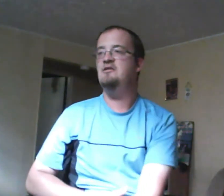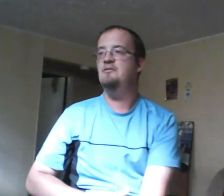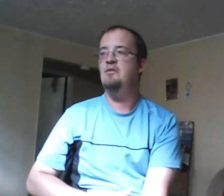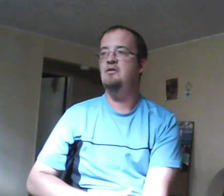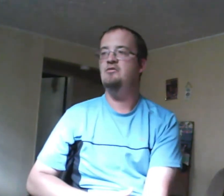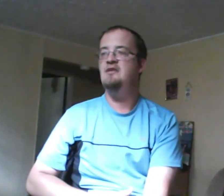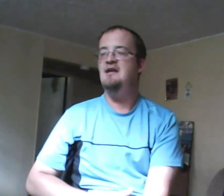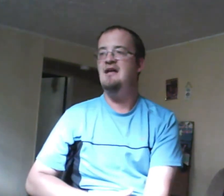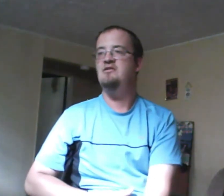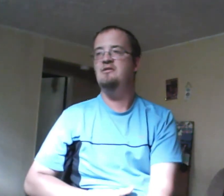Greenhouse